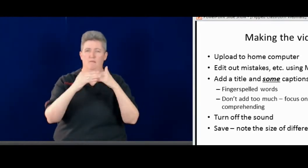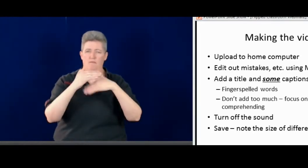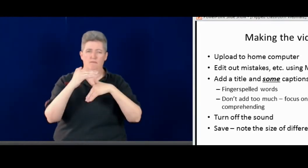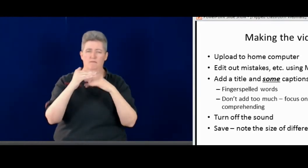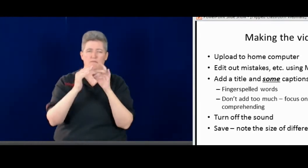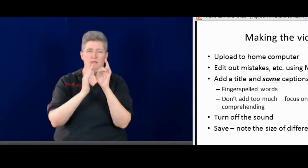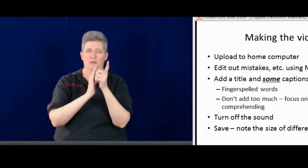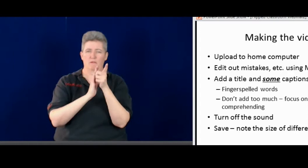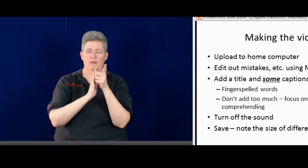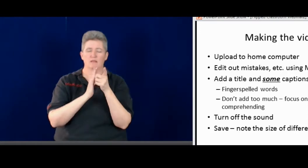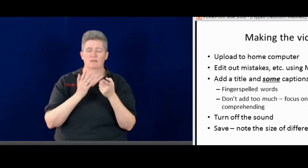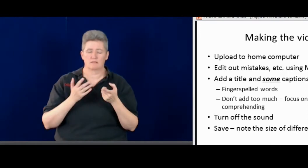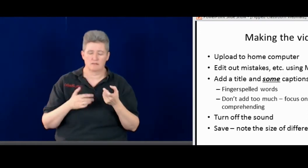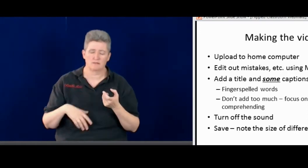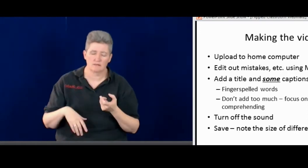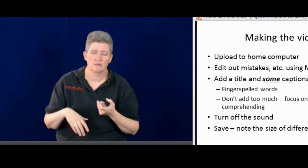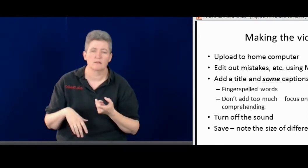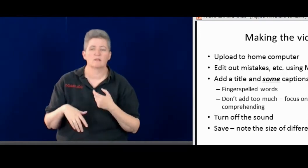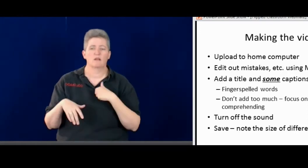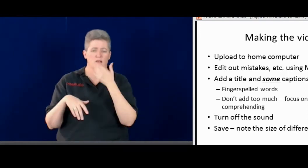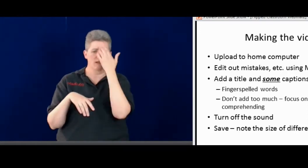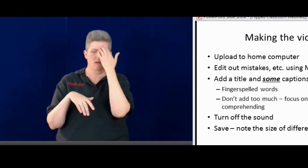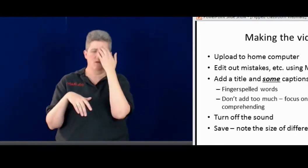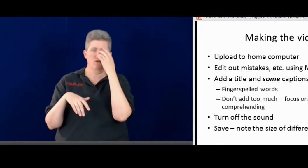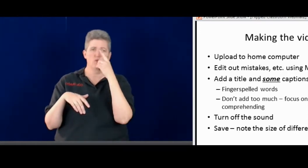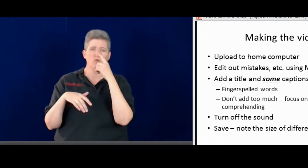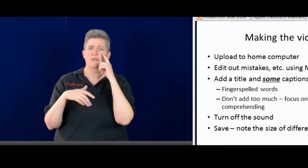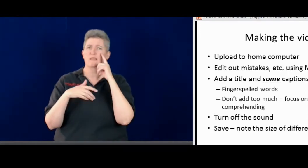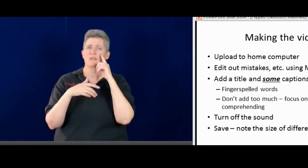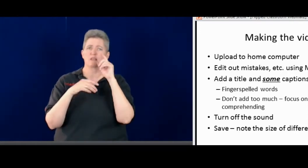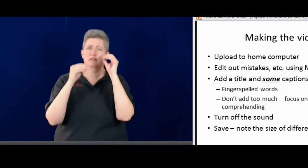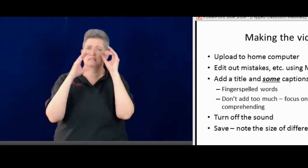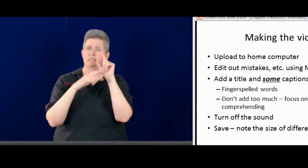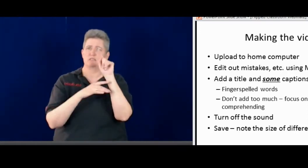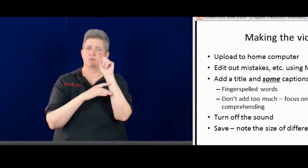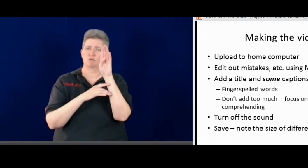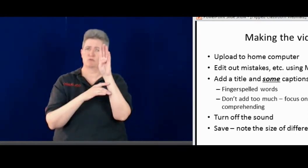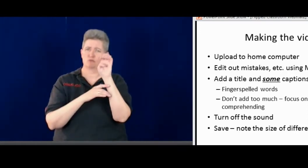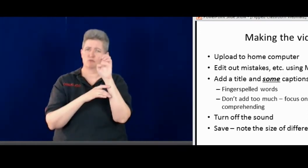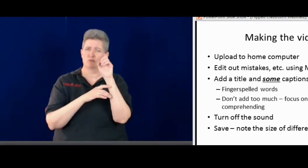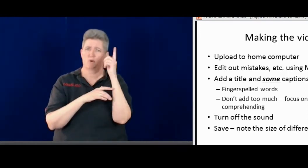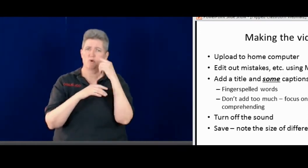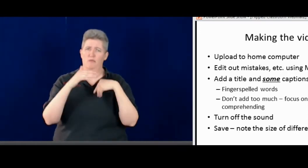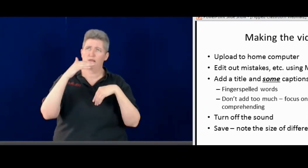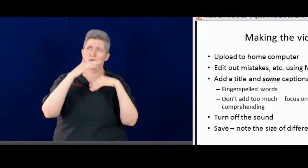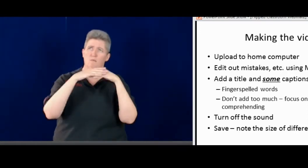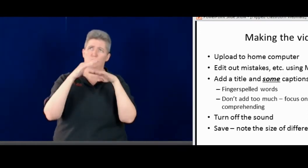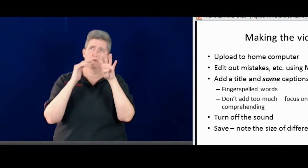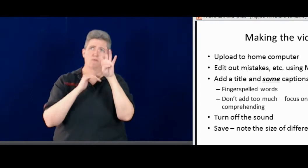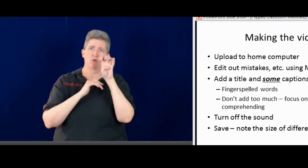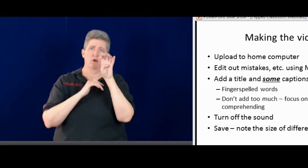limit the size of it. Again, back to that eight minute time frame. Just so there's a higher quality.